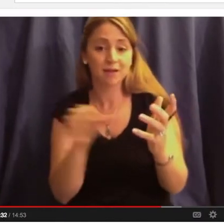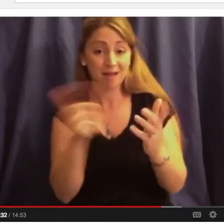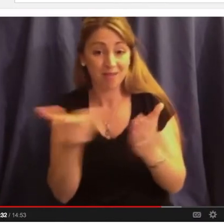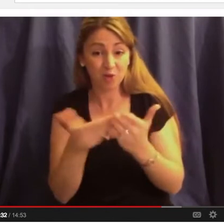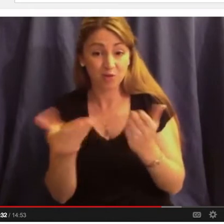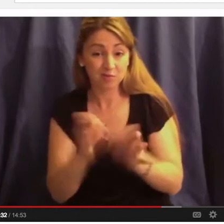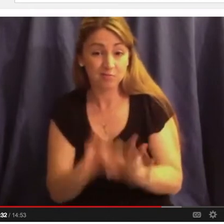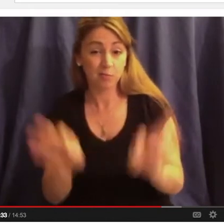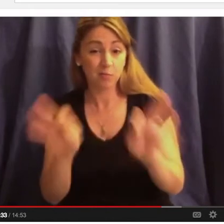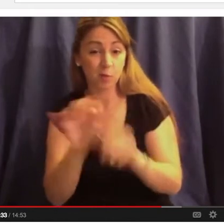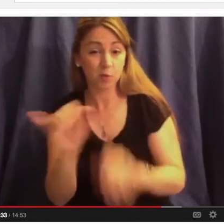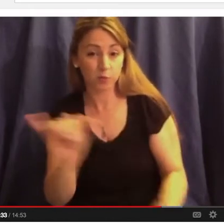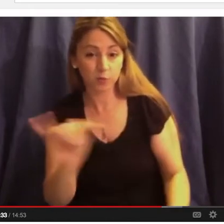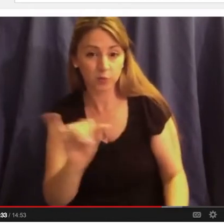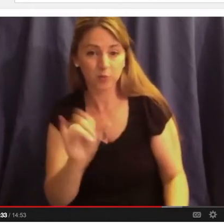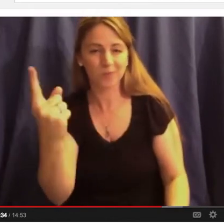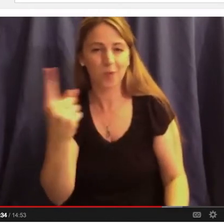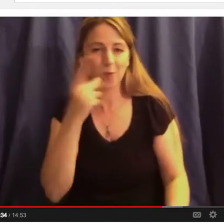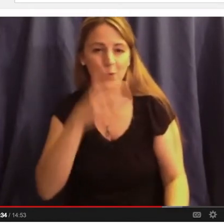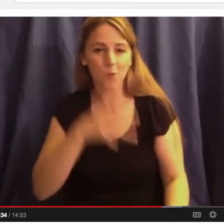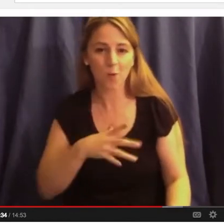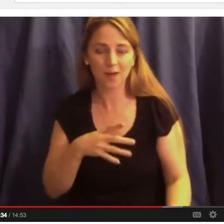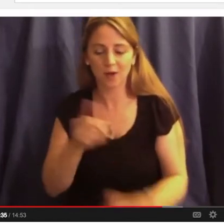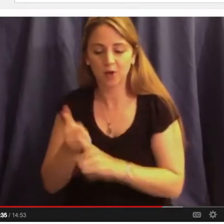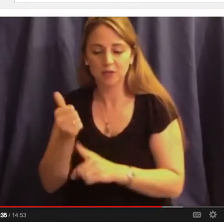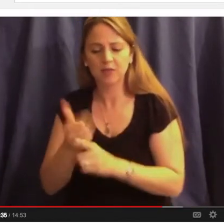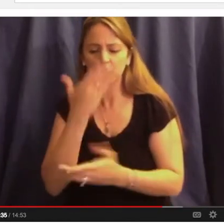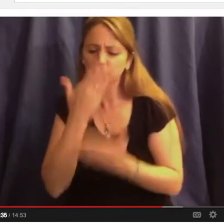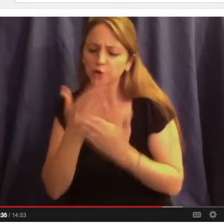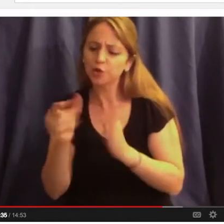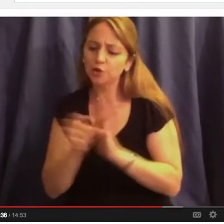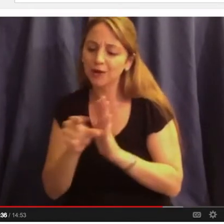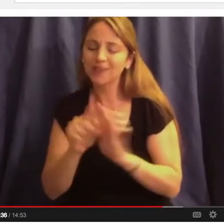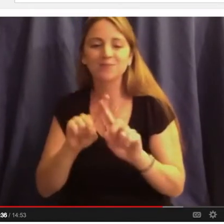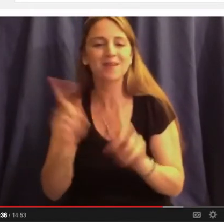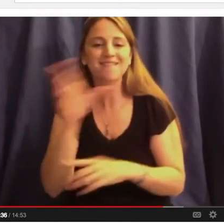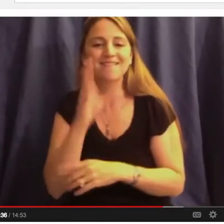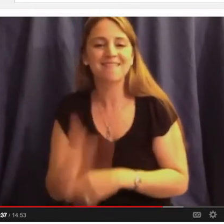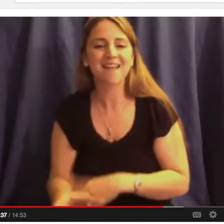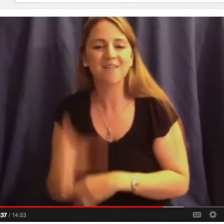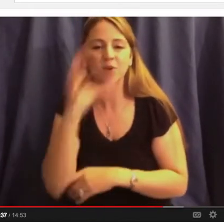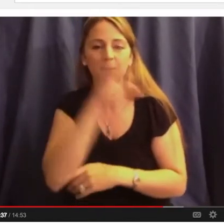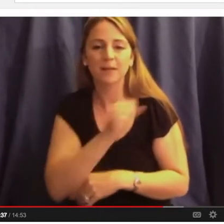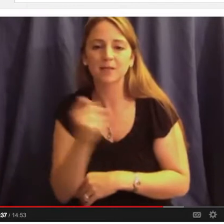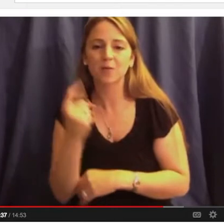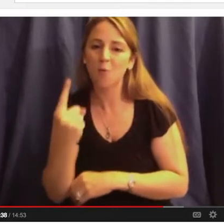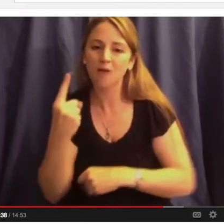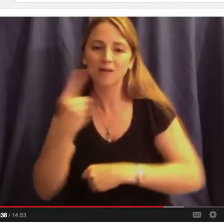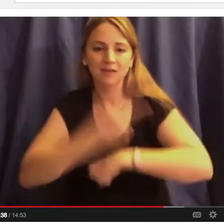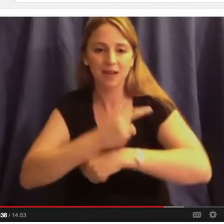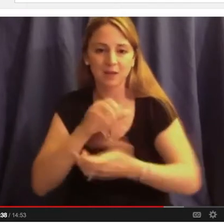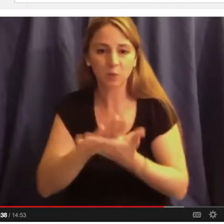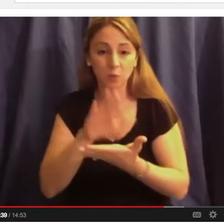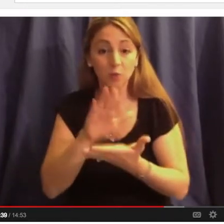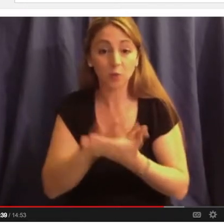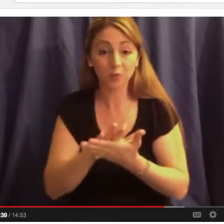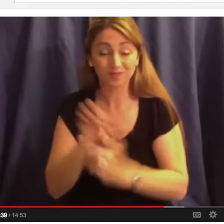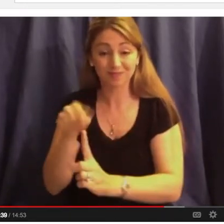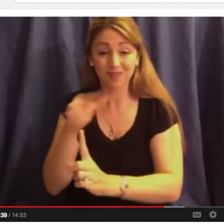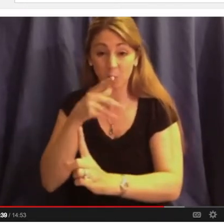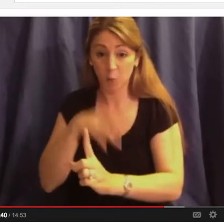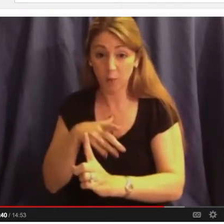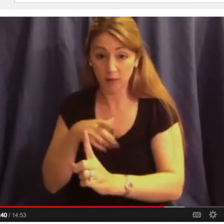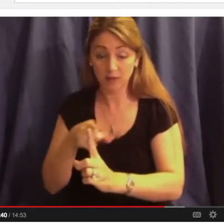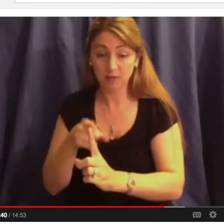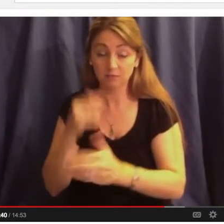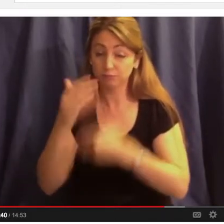factor that was very important. She never missed a day of school, K through 12. That was fire in that belly. That young woman went on, and she